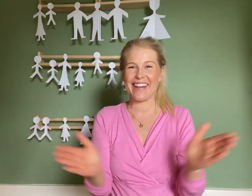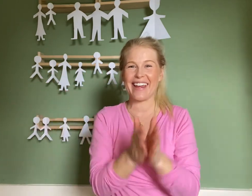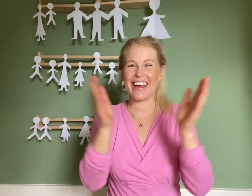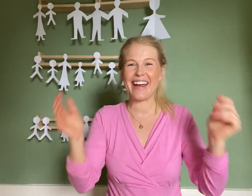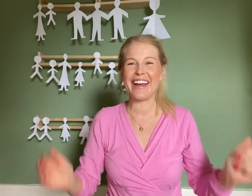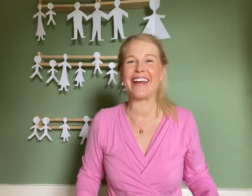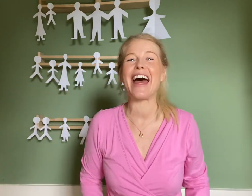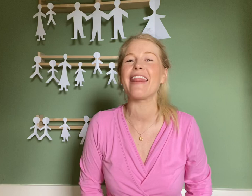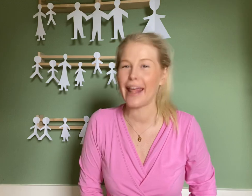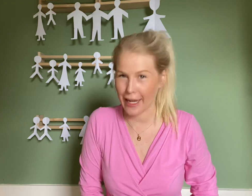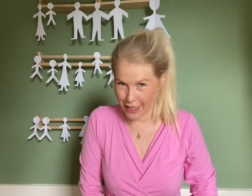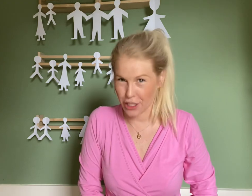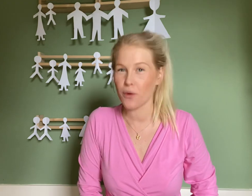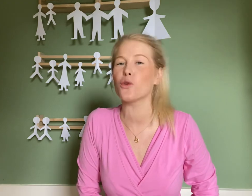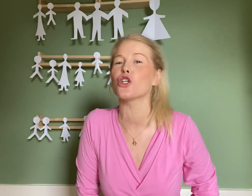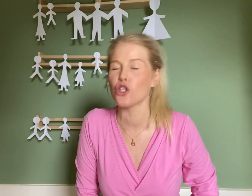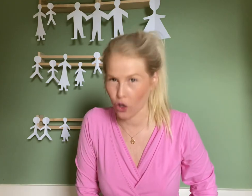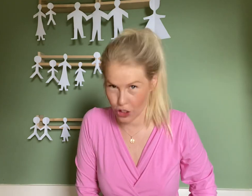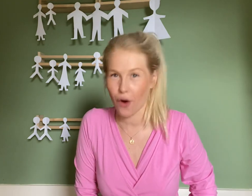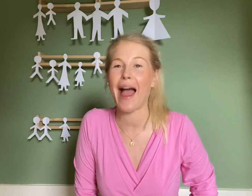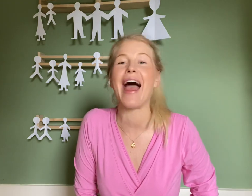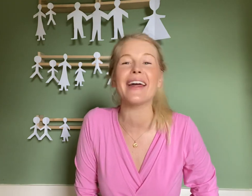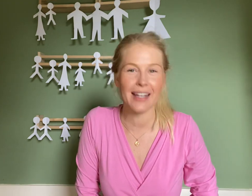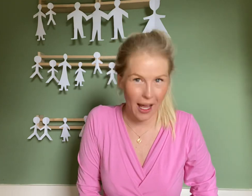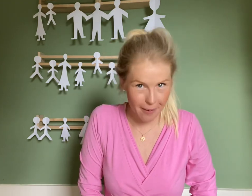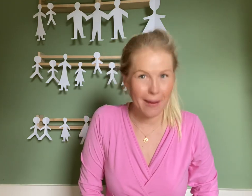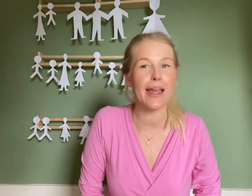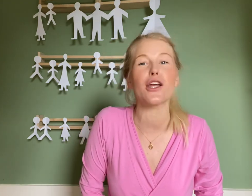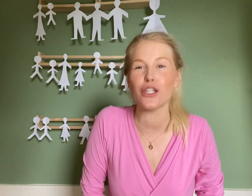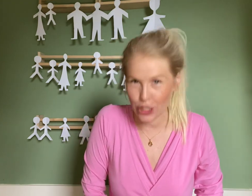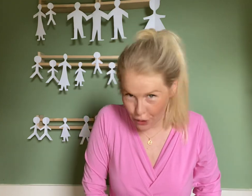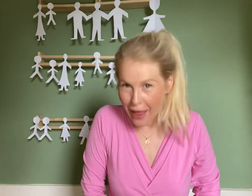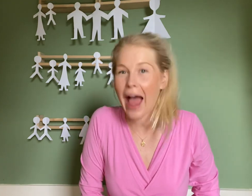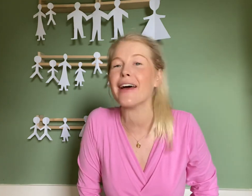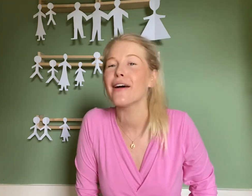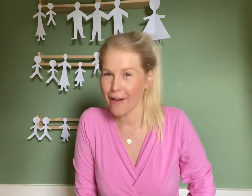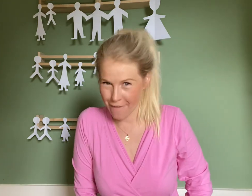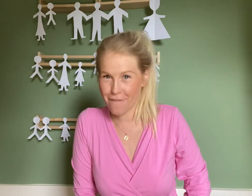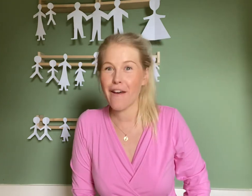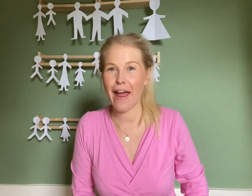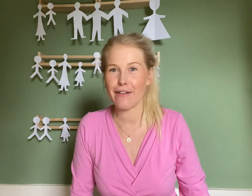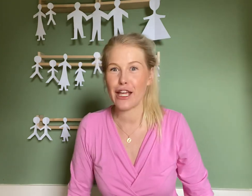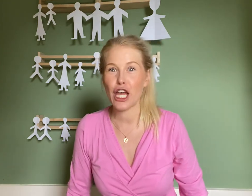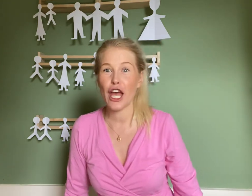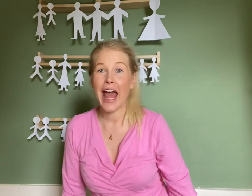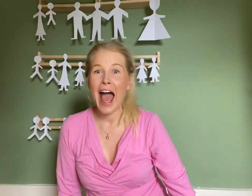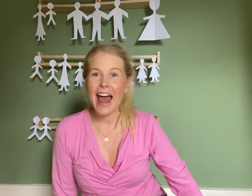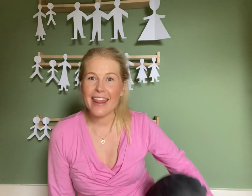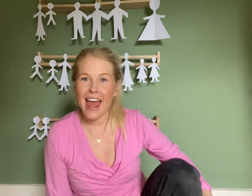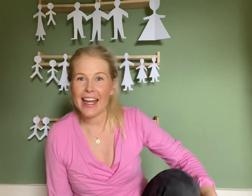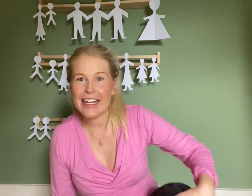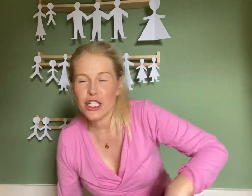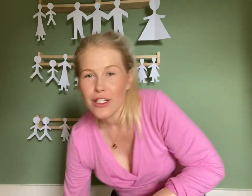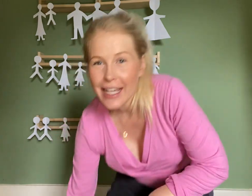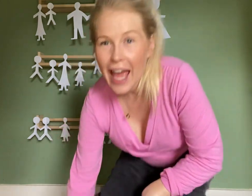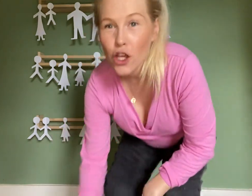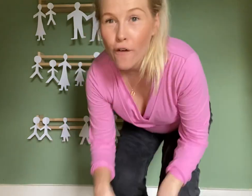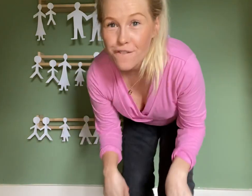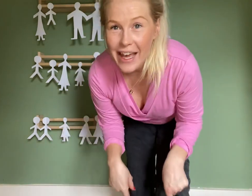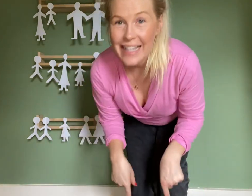good and then I need you all to nod your head like me. Can you do that? Very good. And then I need you to get your feet